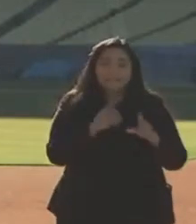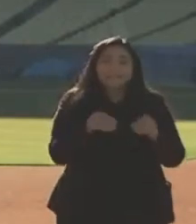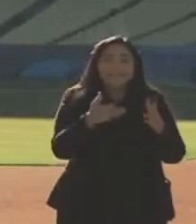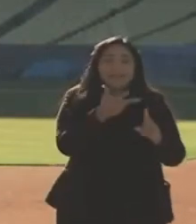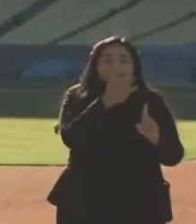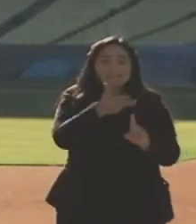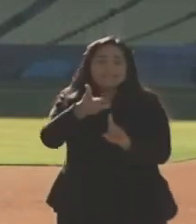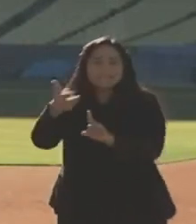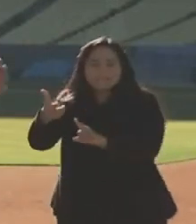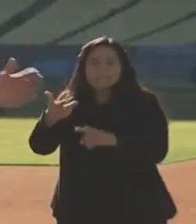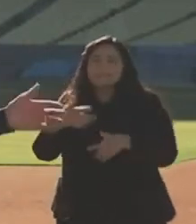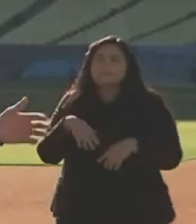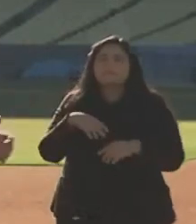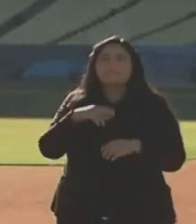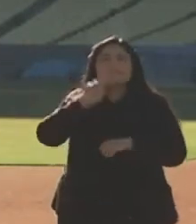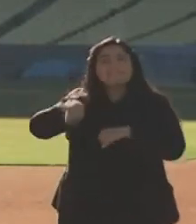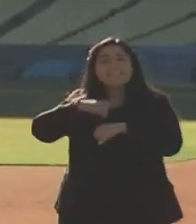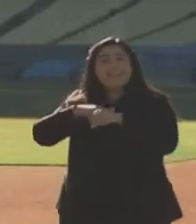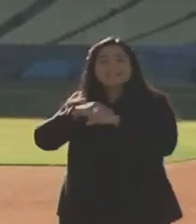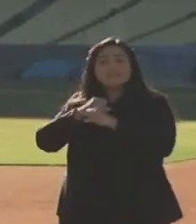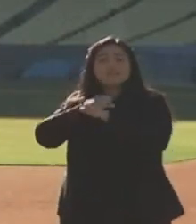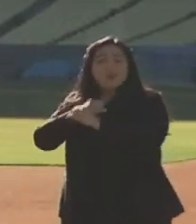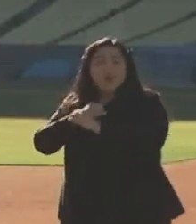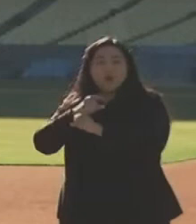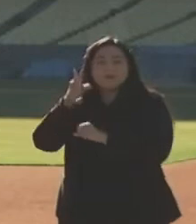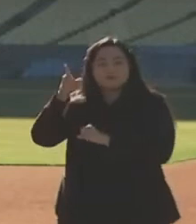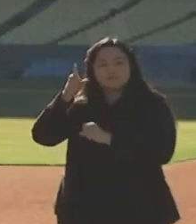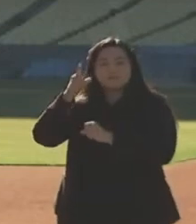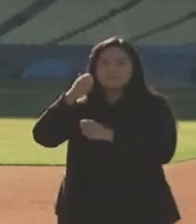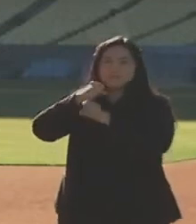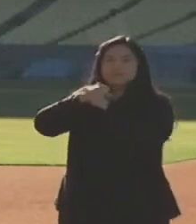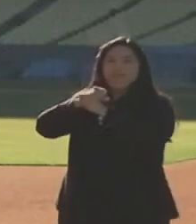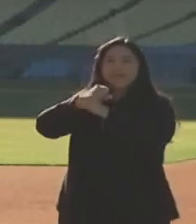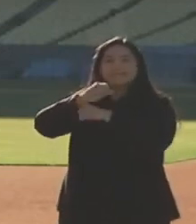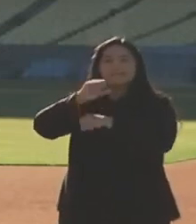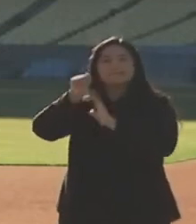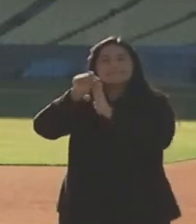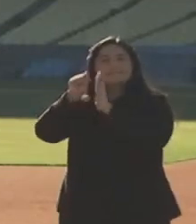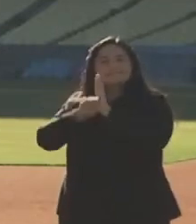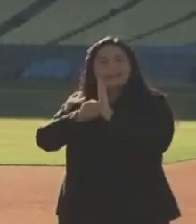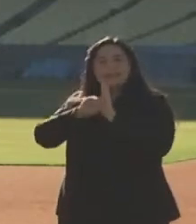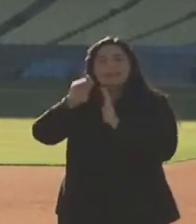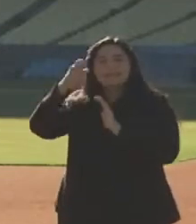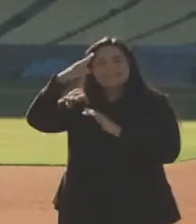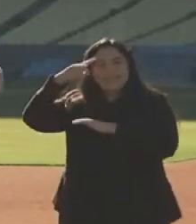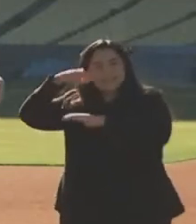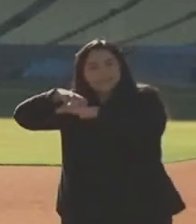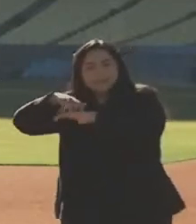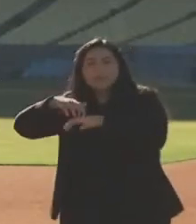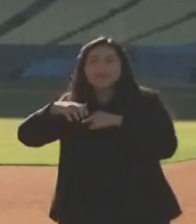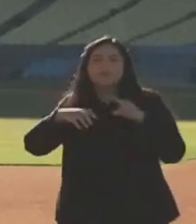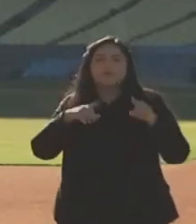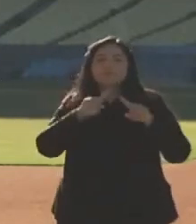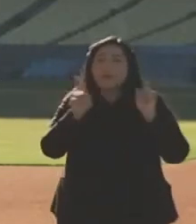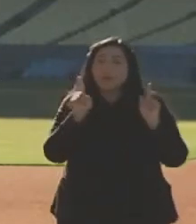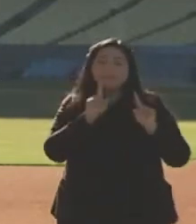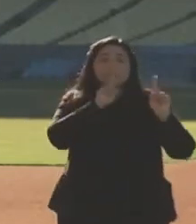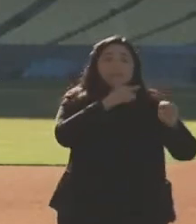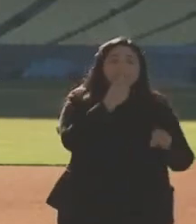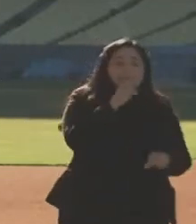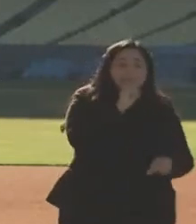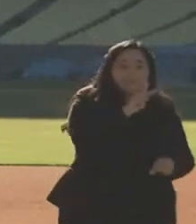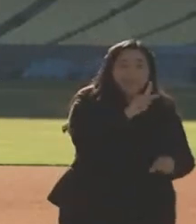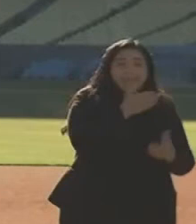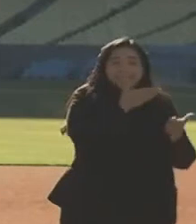Guard. Not only are they protecting the state capital and state resources, but they're also at food banks today. They're also